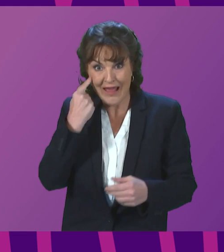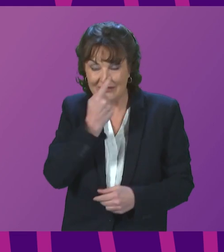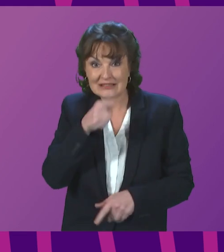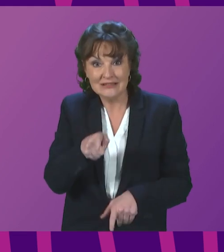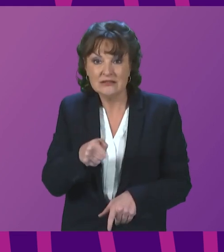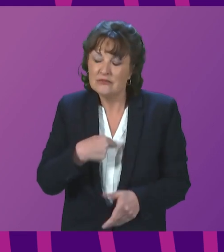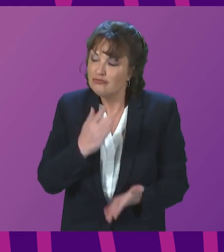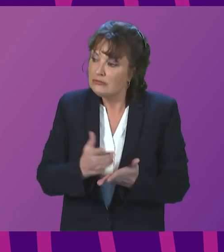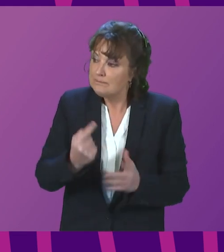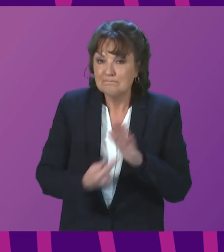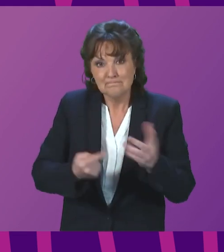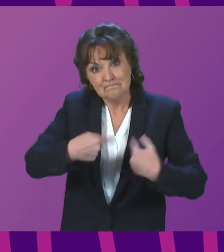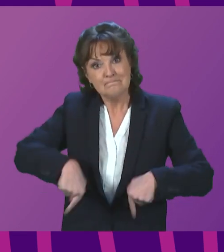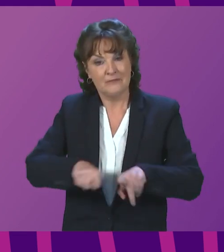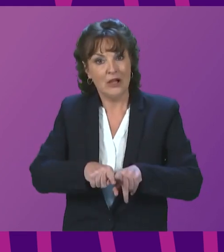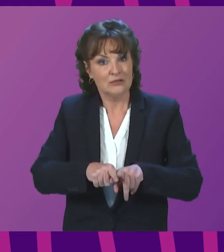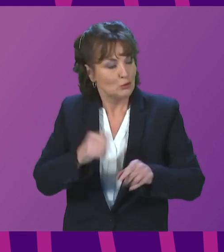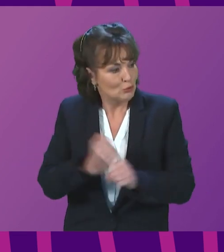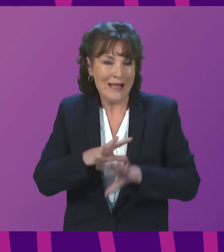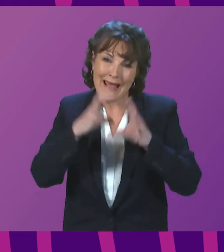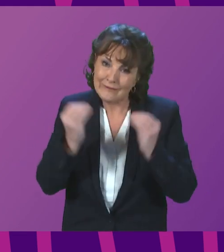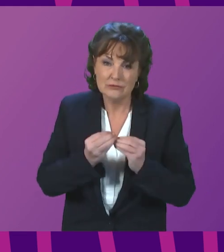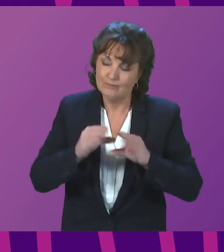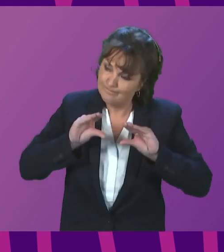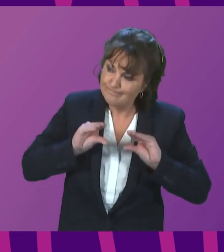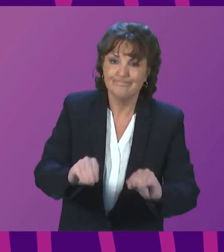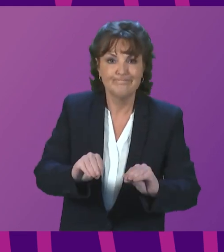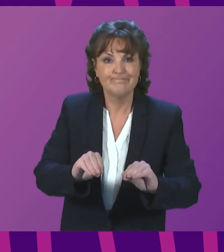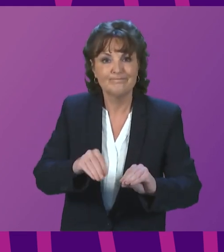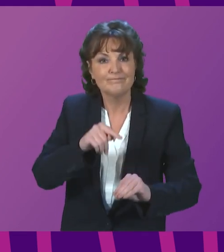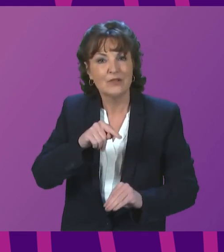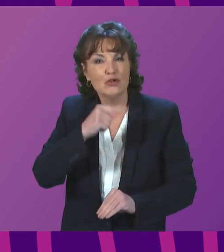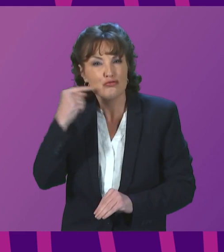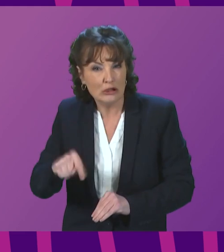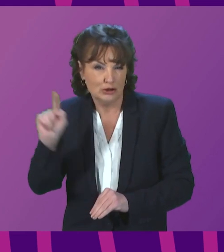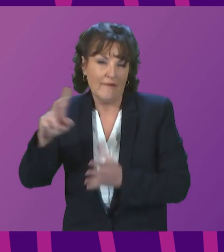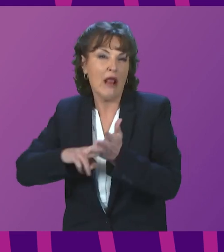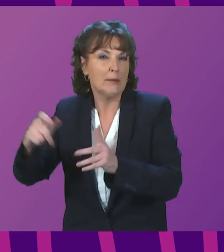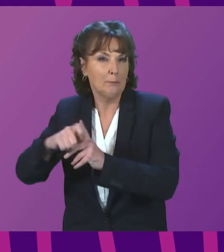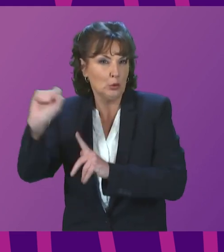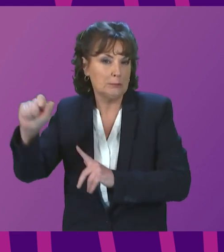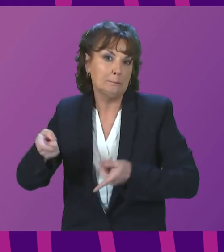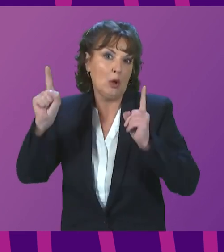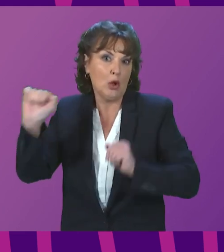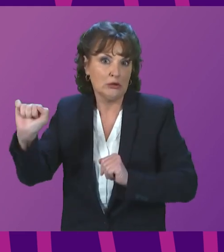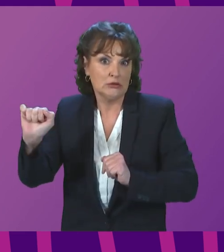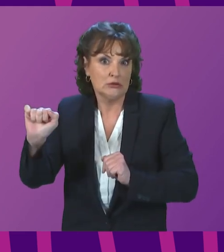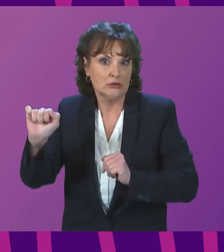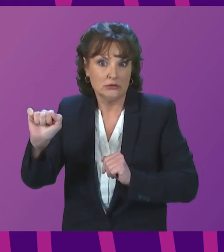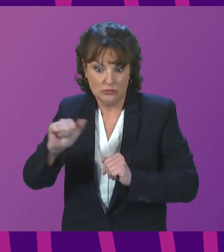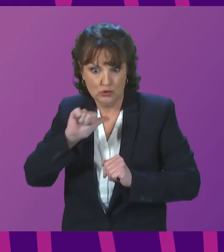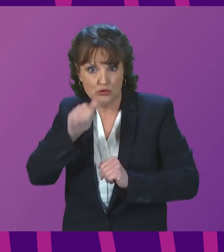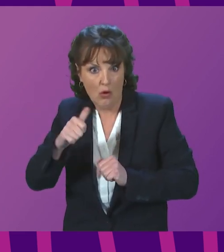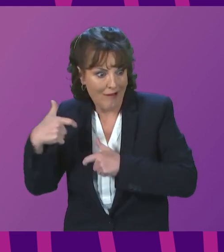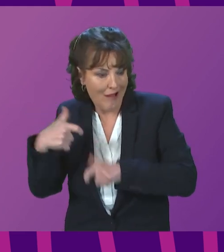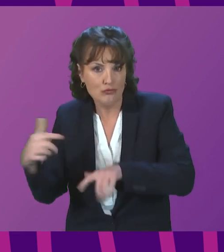is possible to stop Vladimir Putin, but it is also important to ensure that he pays the severest price